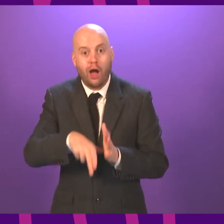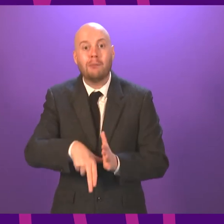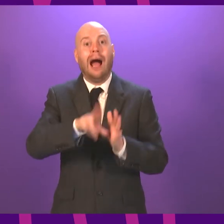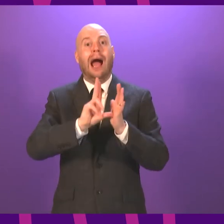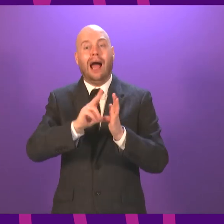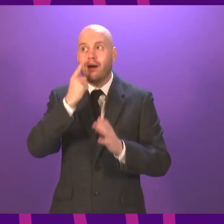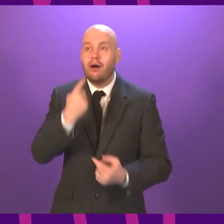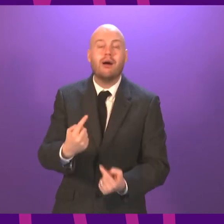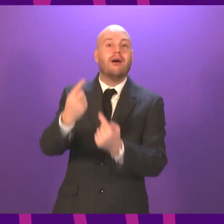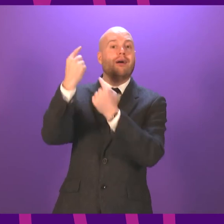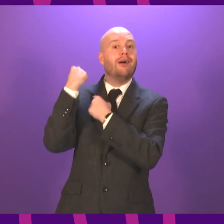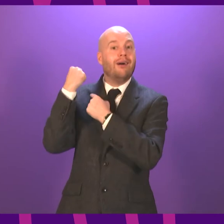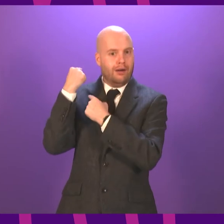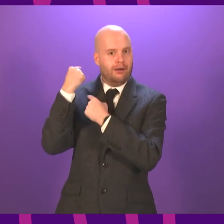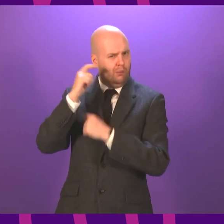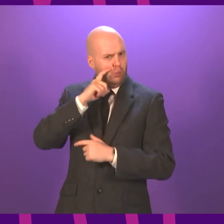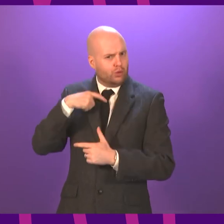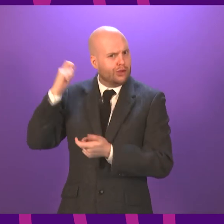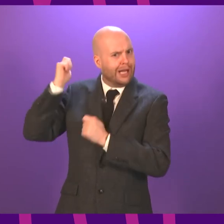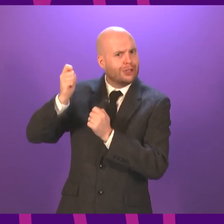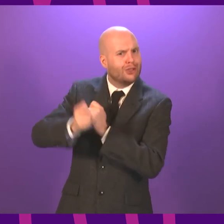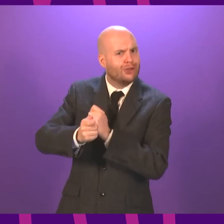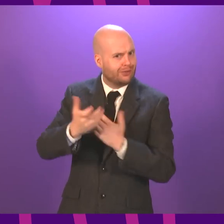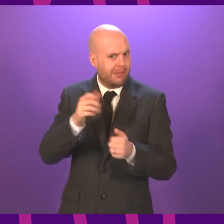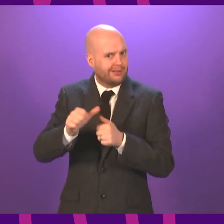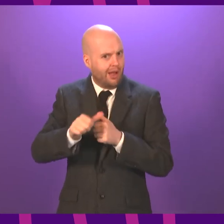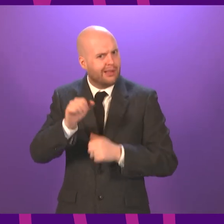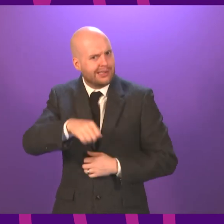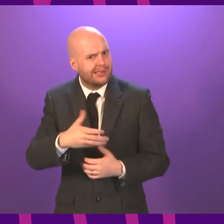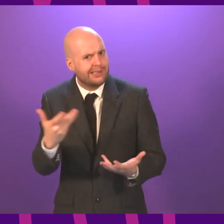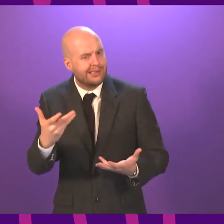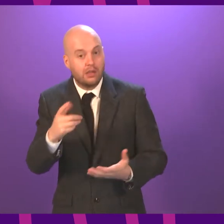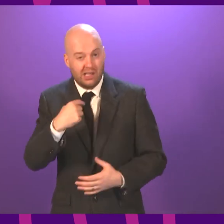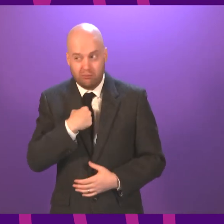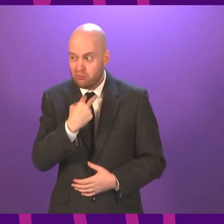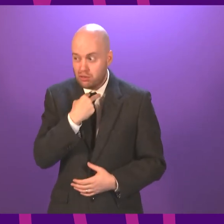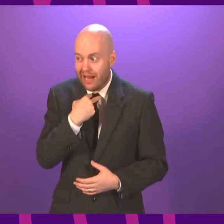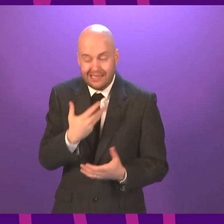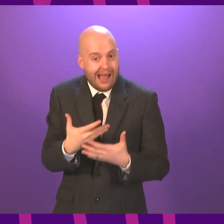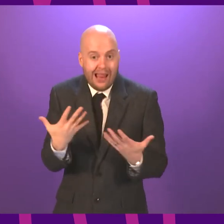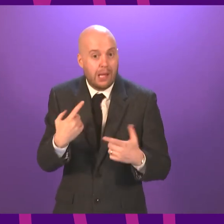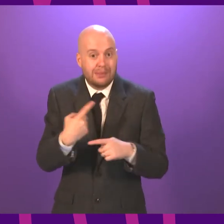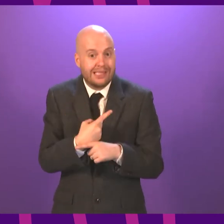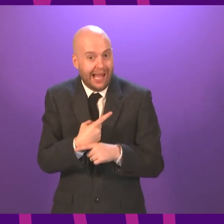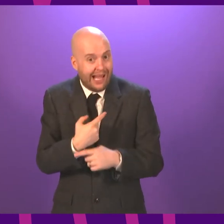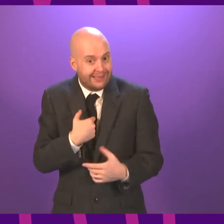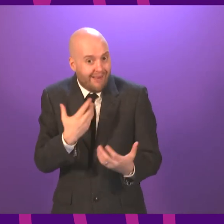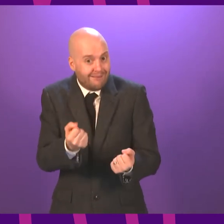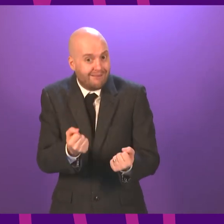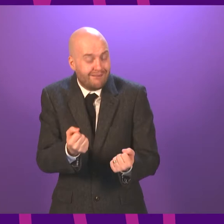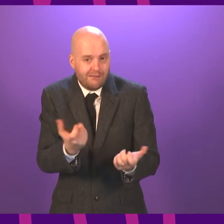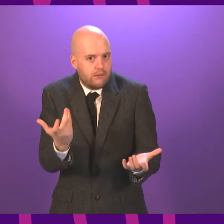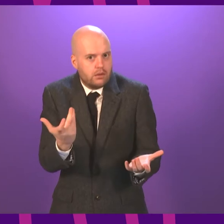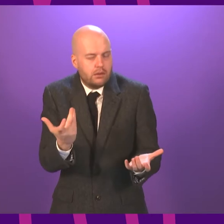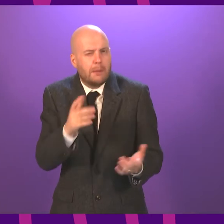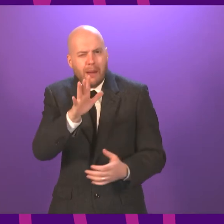said all along, we will have made straightforward mistakes. I will regret any mistakes we made forever. I do not know what